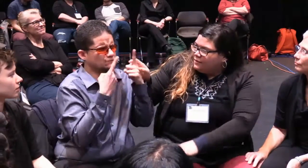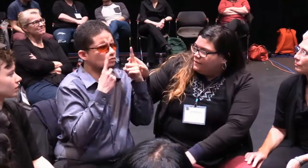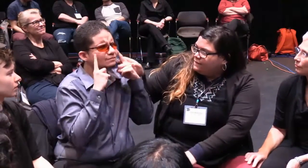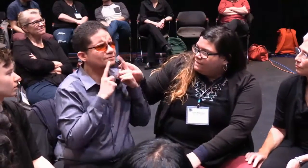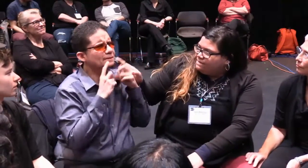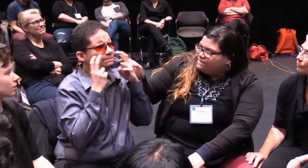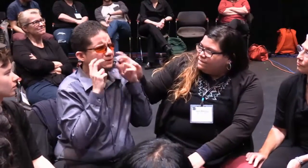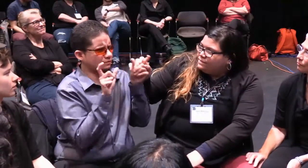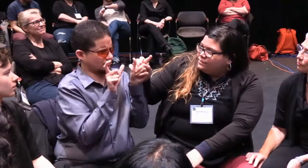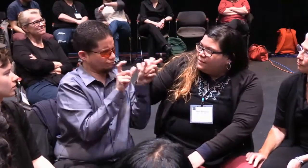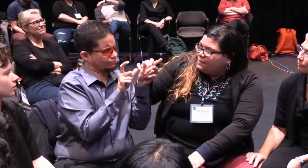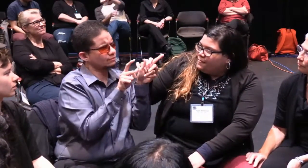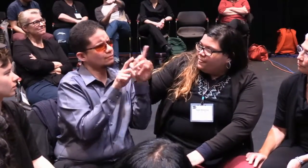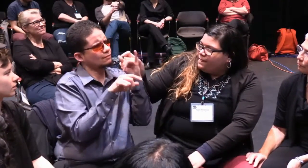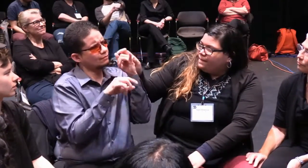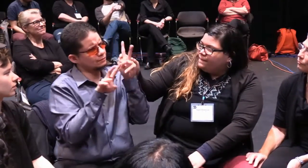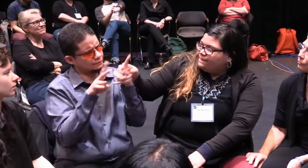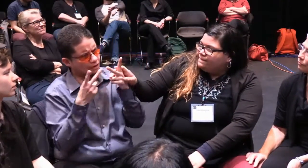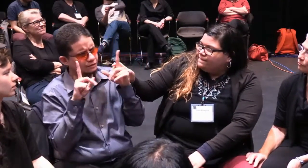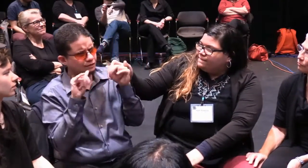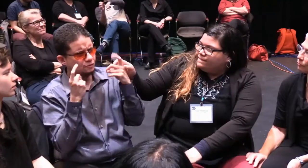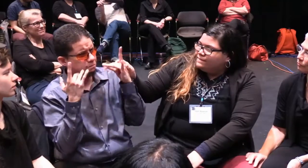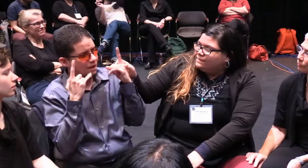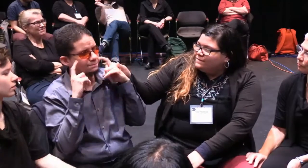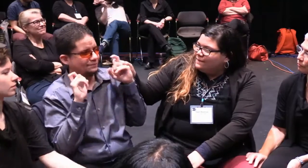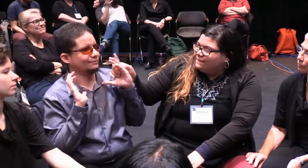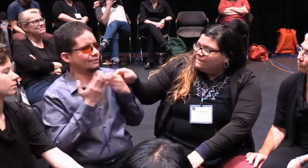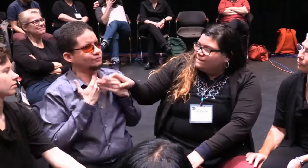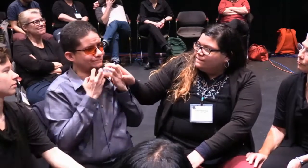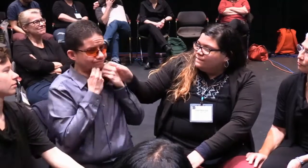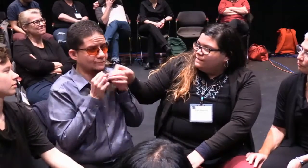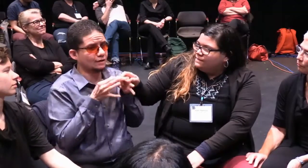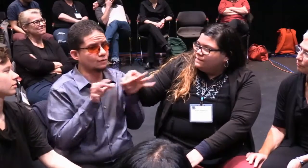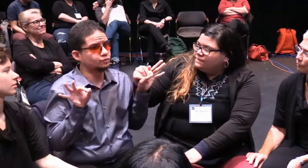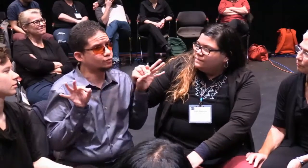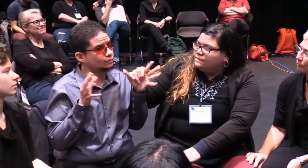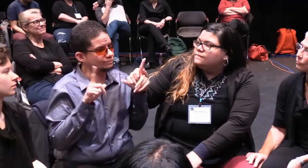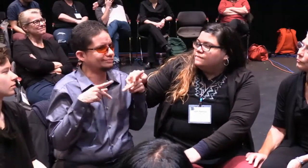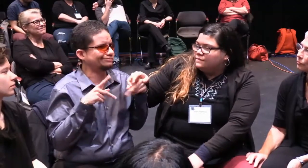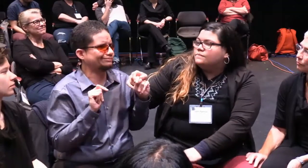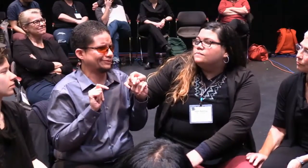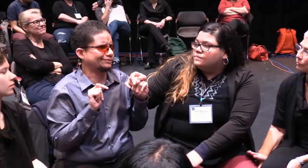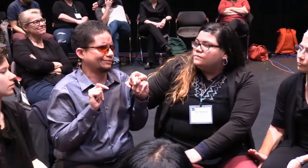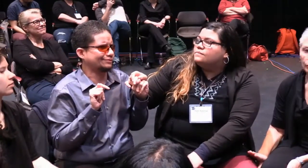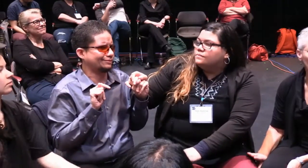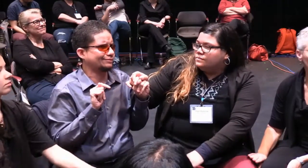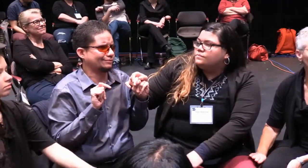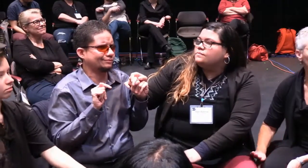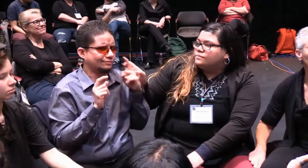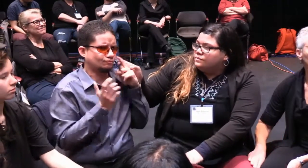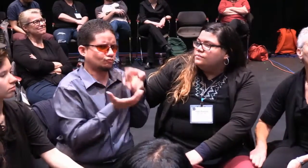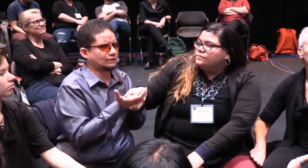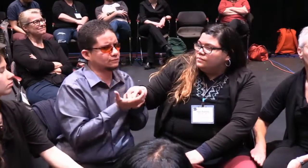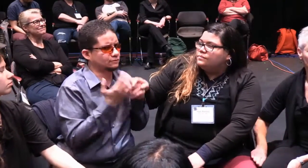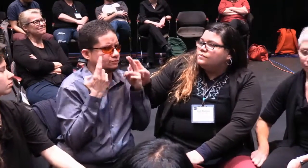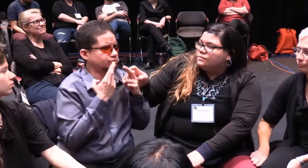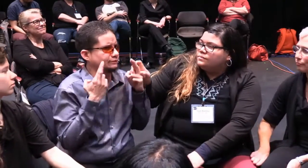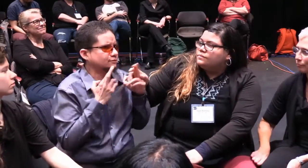And before we go ahead, it's very important that there is no separation between the terms deaf, blind.